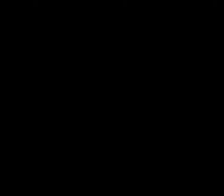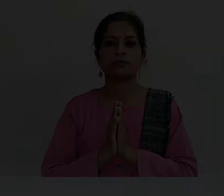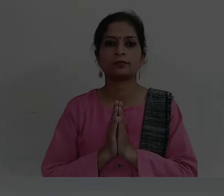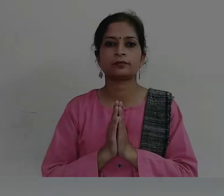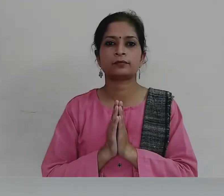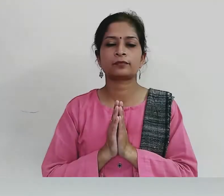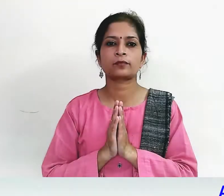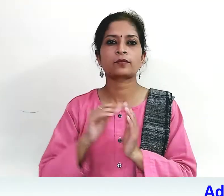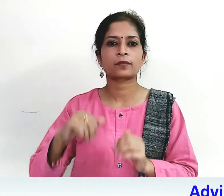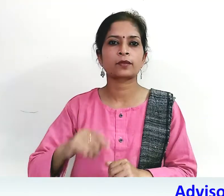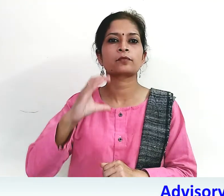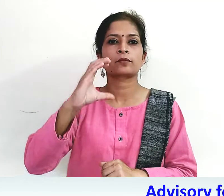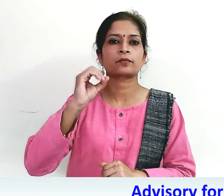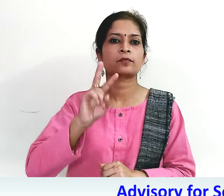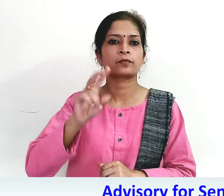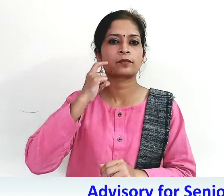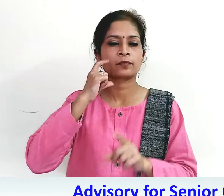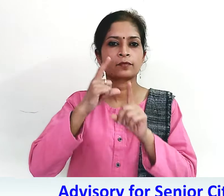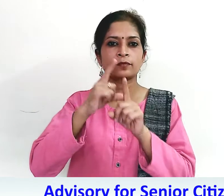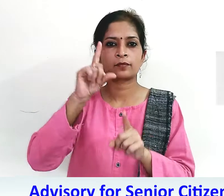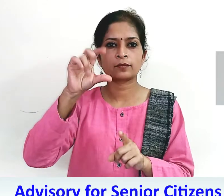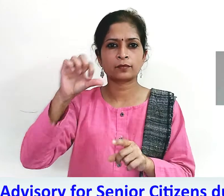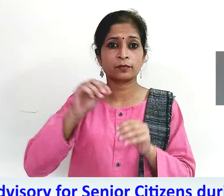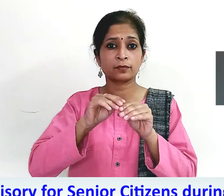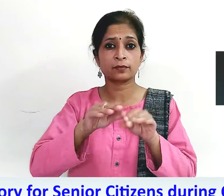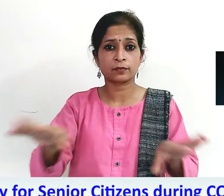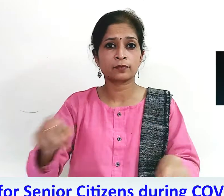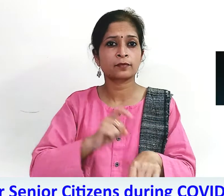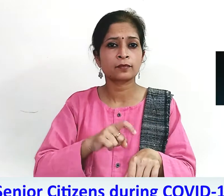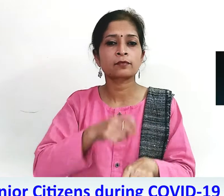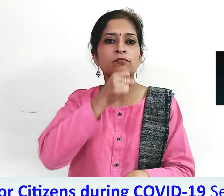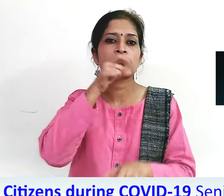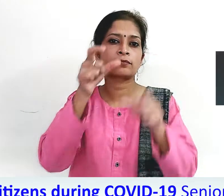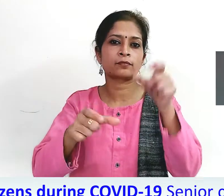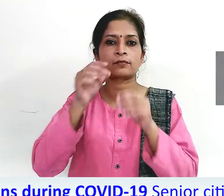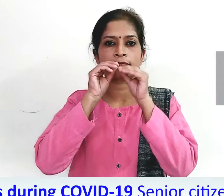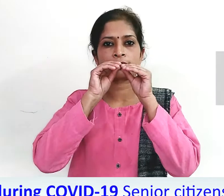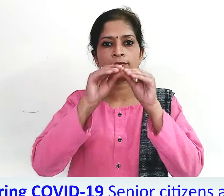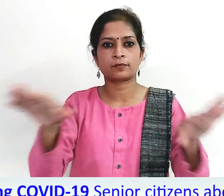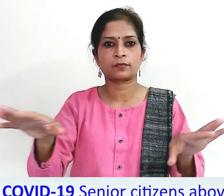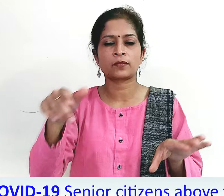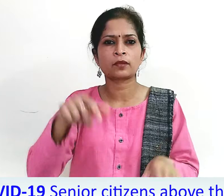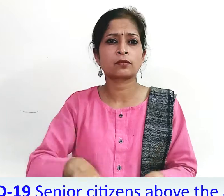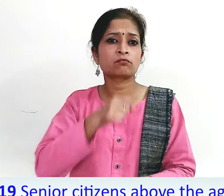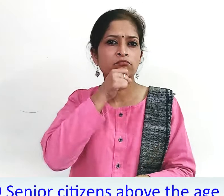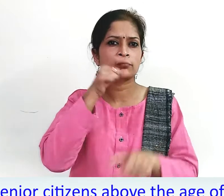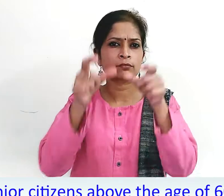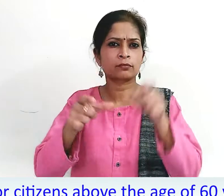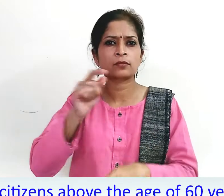Advisory for Senior Citizens During COVID-19 Senior citizens above the age of 60 years